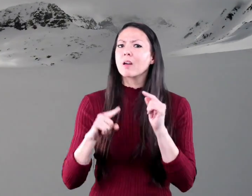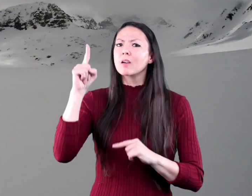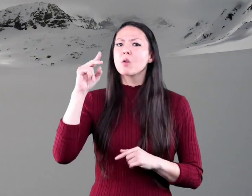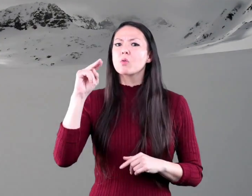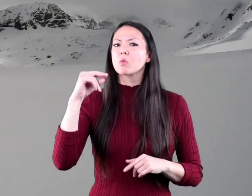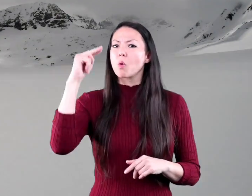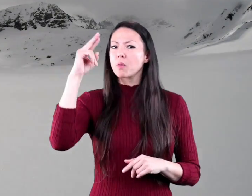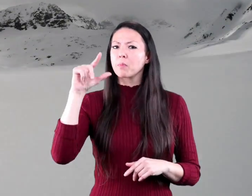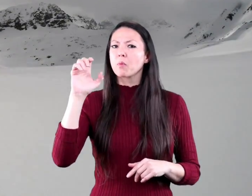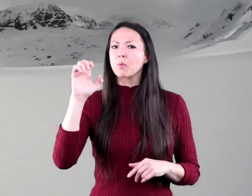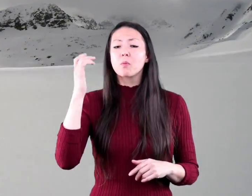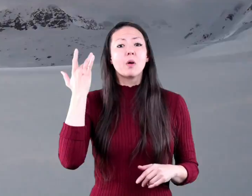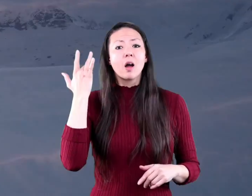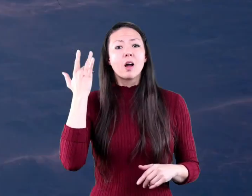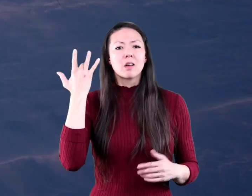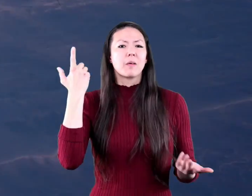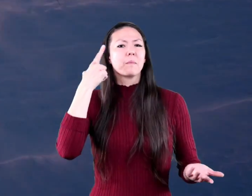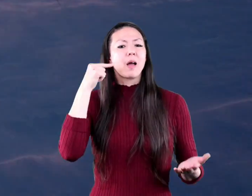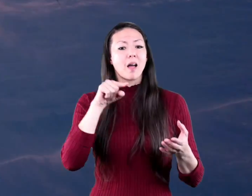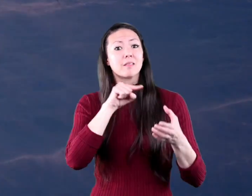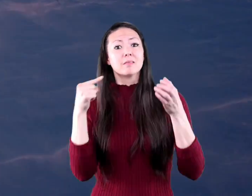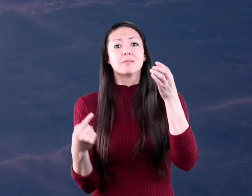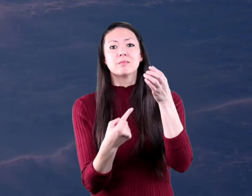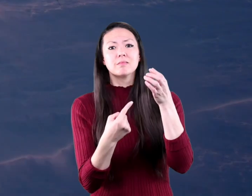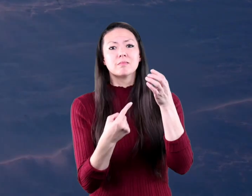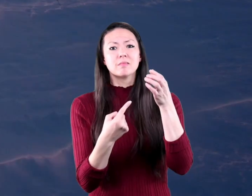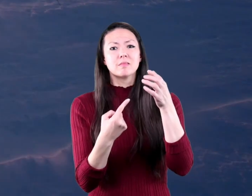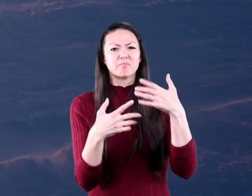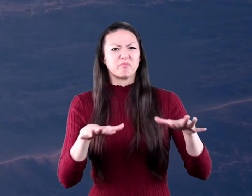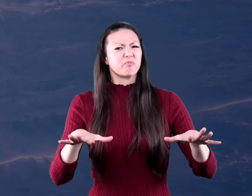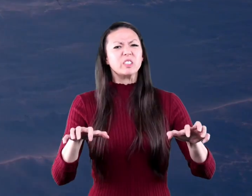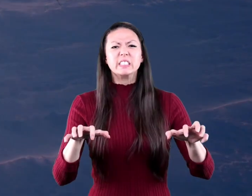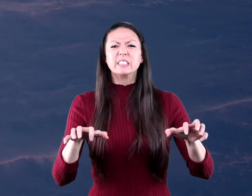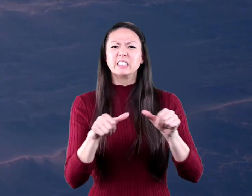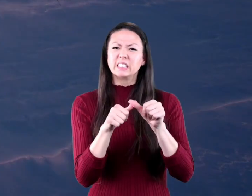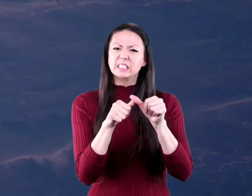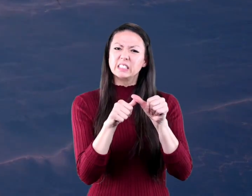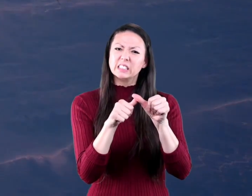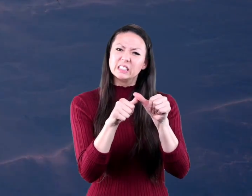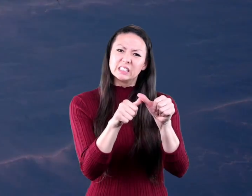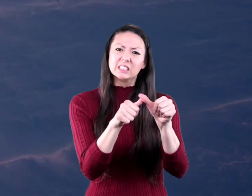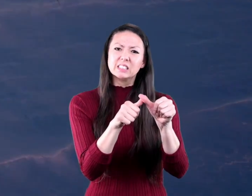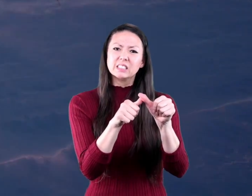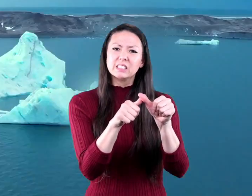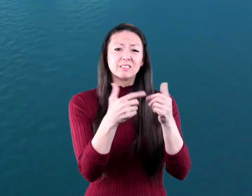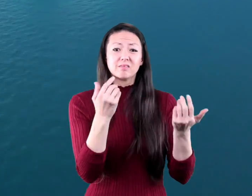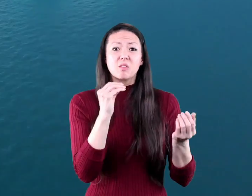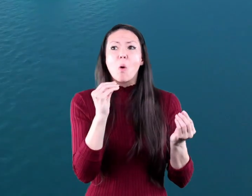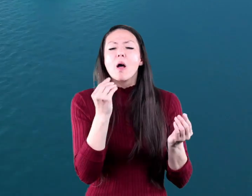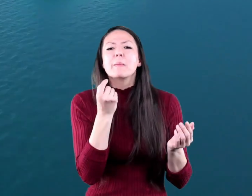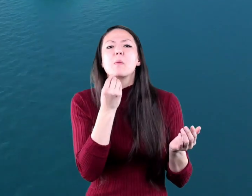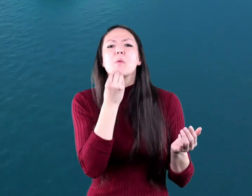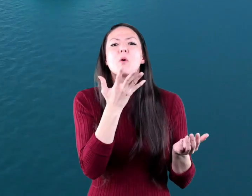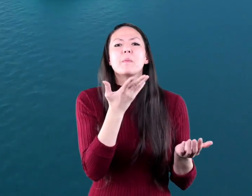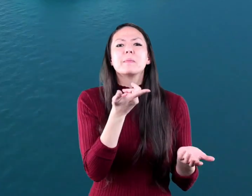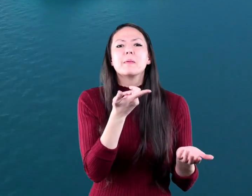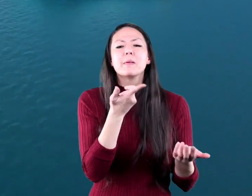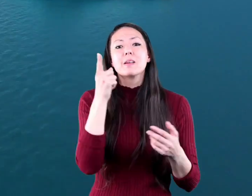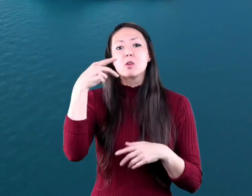in the north pole in fact it never gets above freezing in the south pole but it does get a bit warmer in the north pole